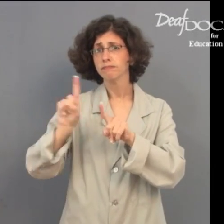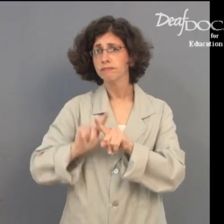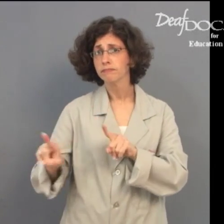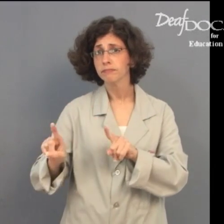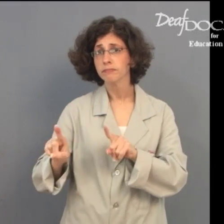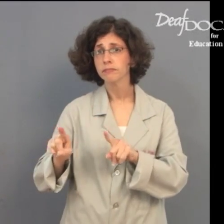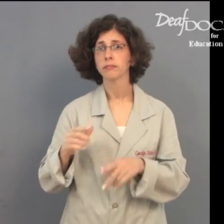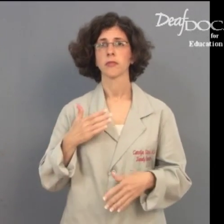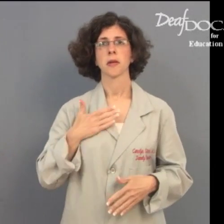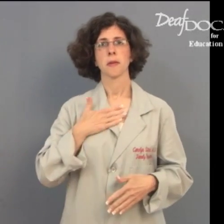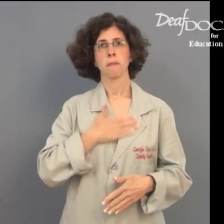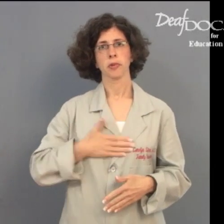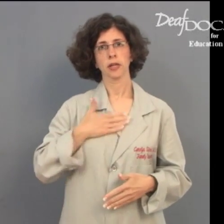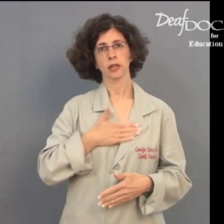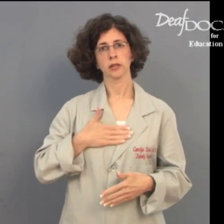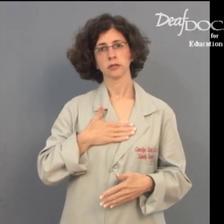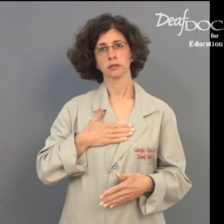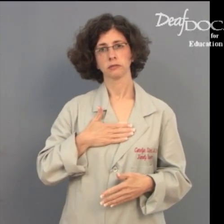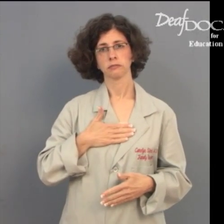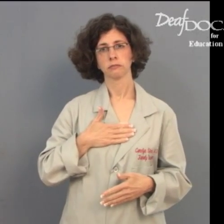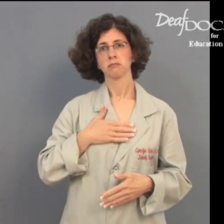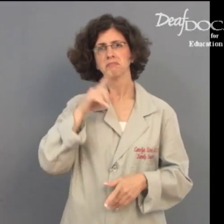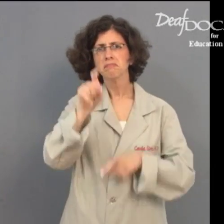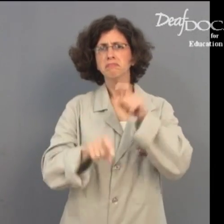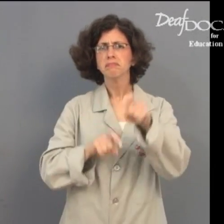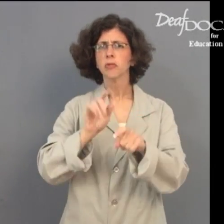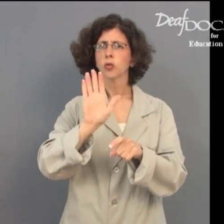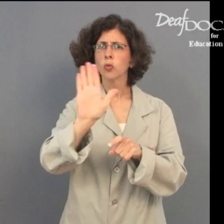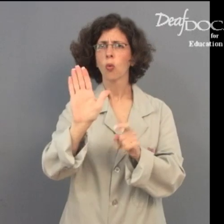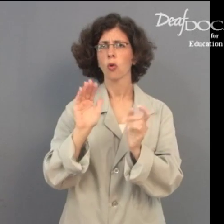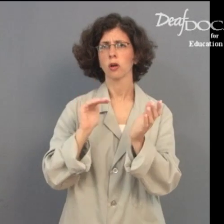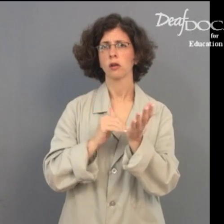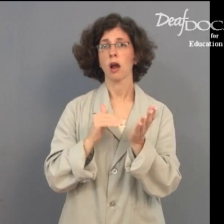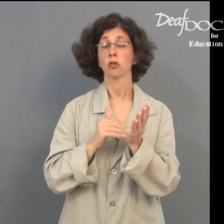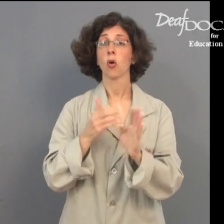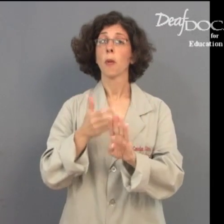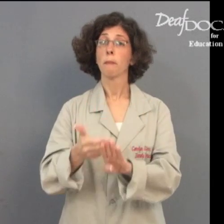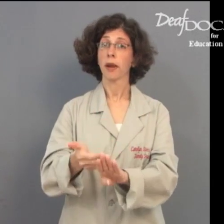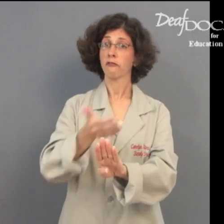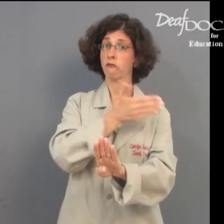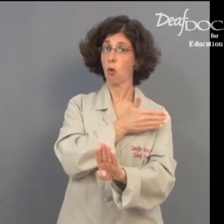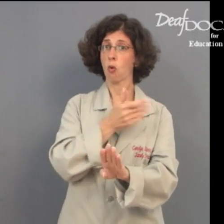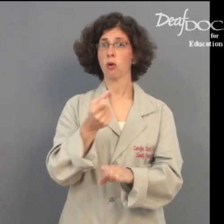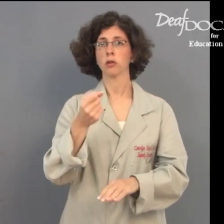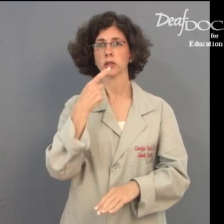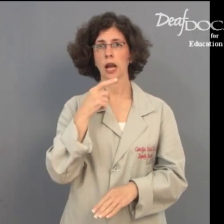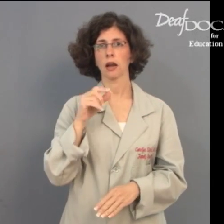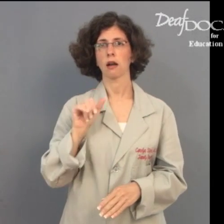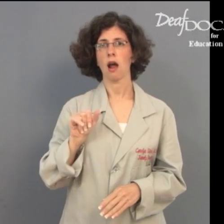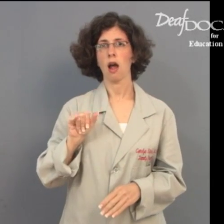please check with your doctor. Before taking Ibuprofen.